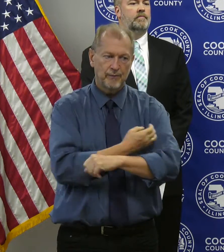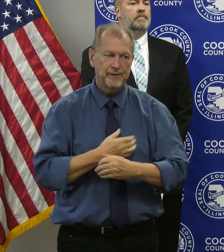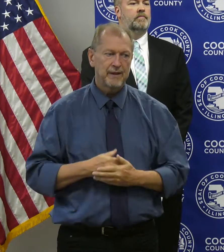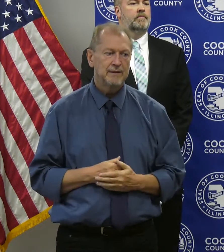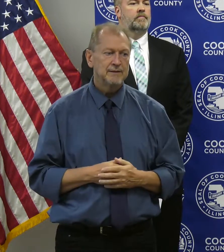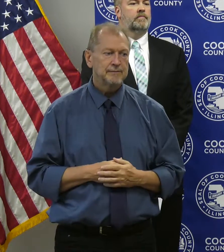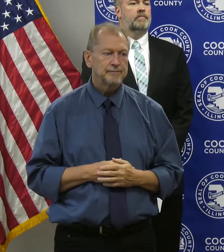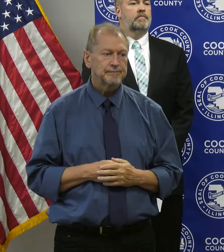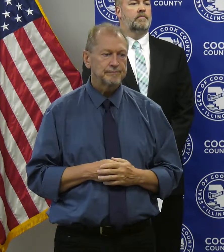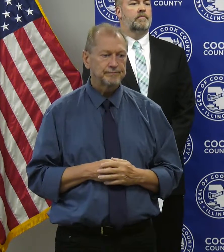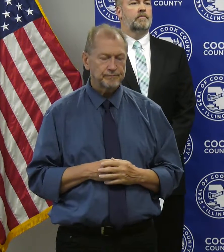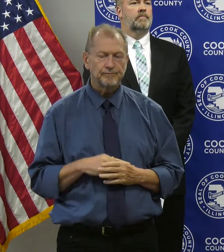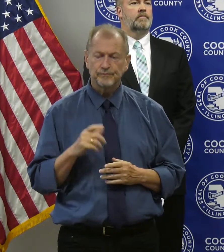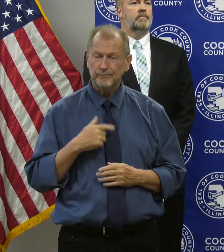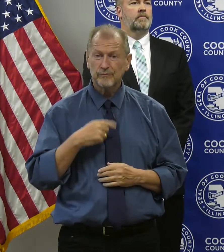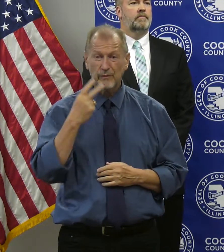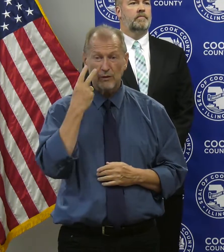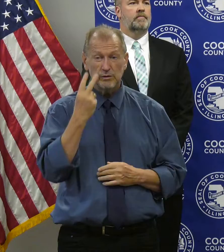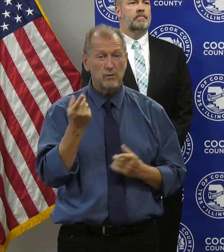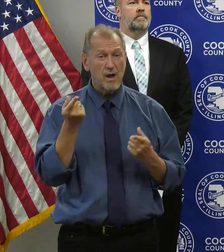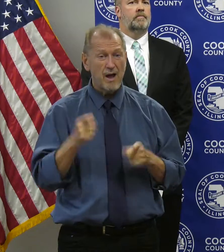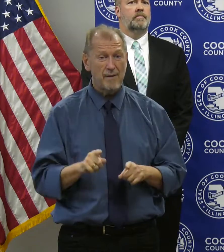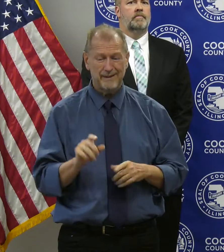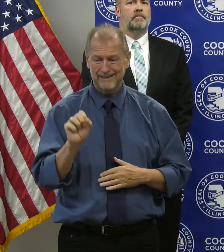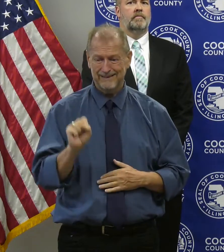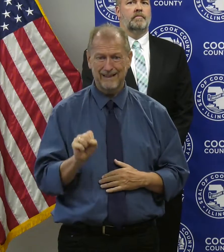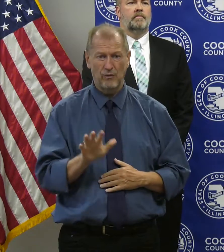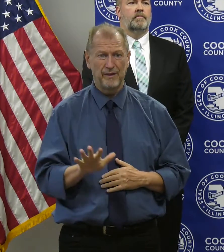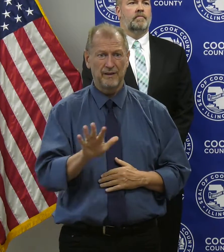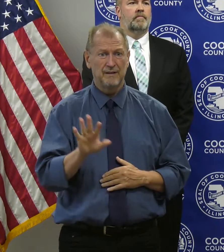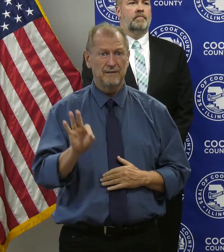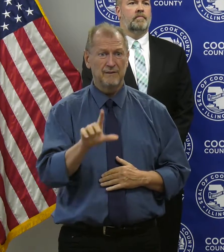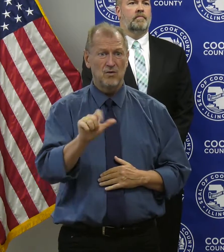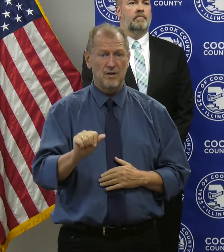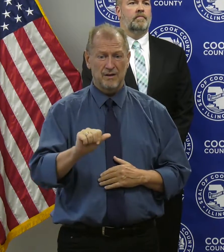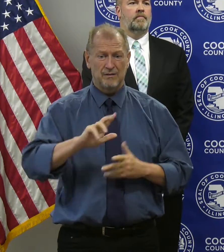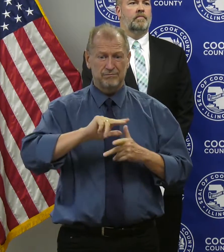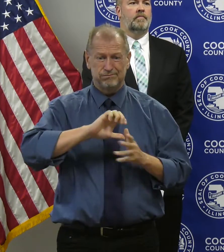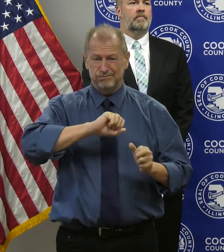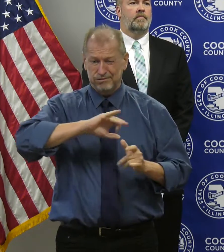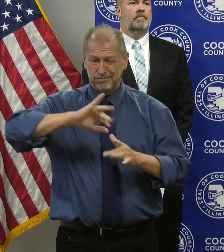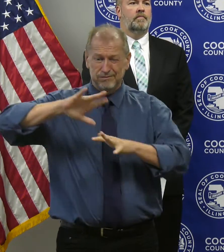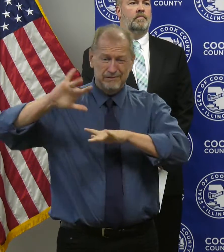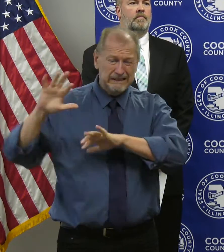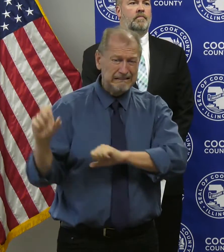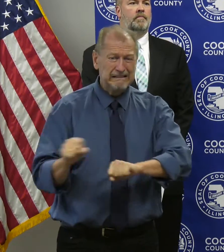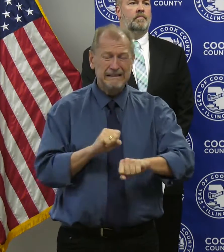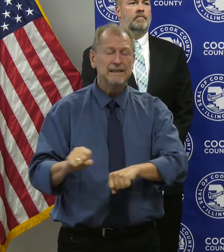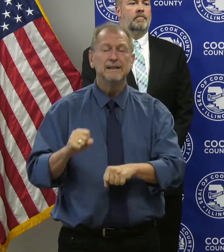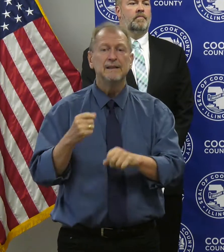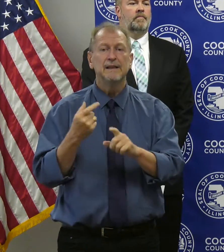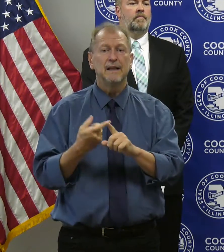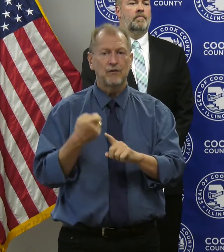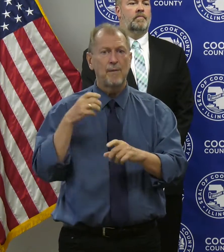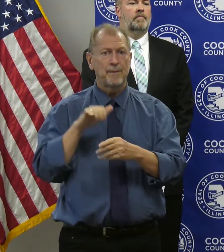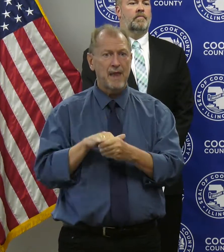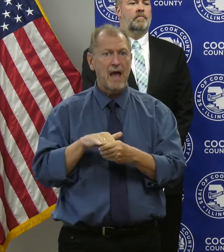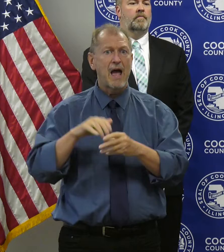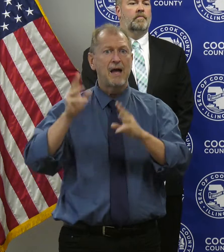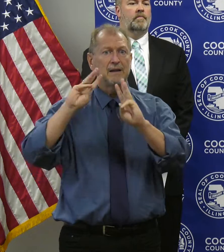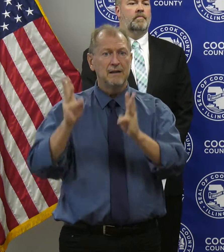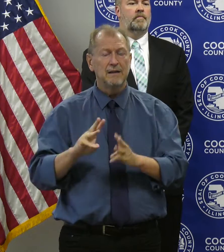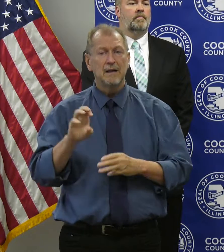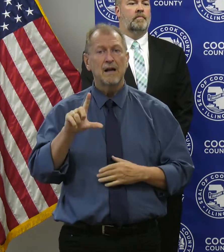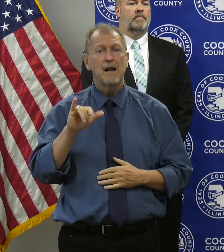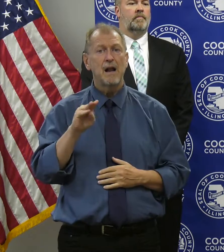South this past week the devastating effects of climate change in the severity and magnitude of